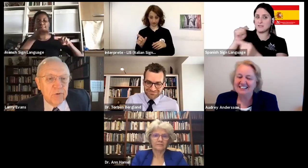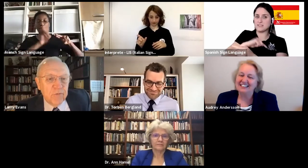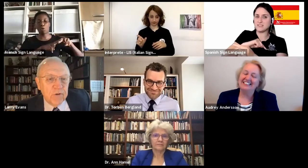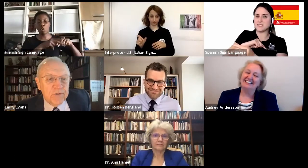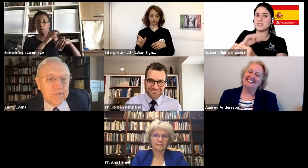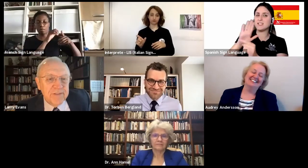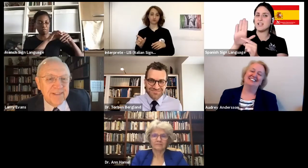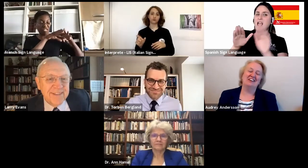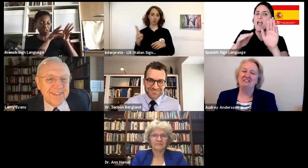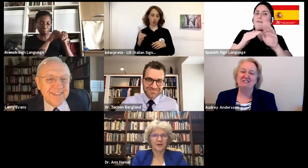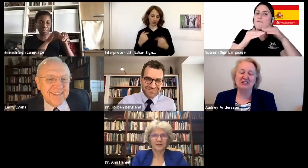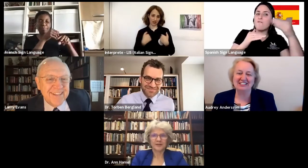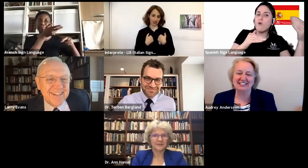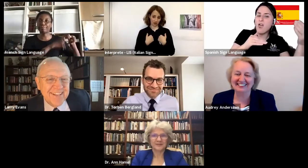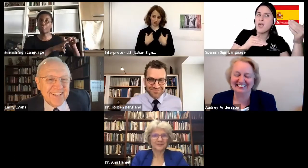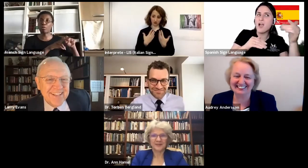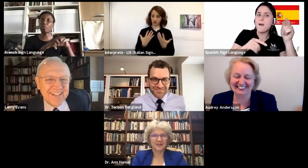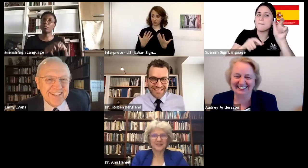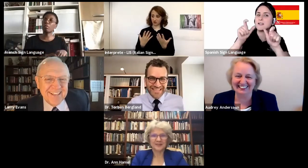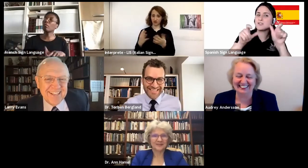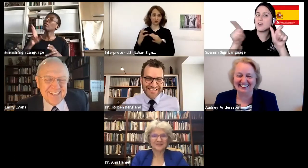True or false? False.